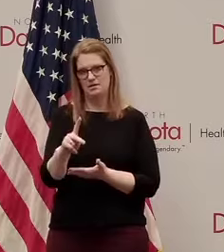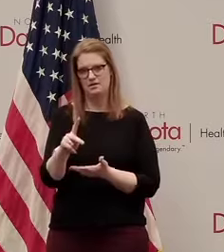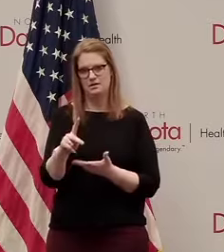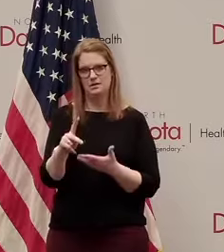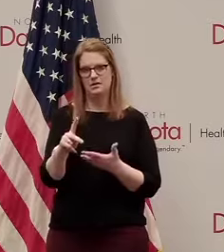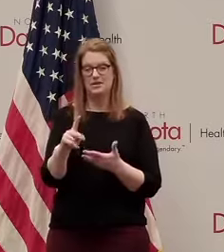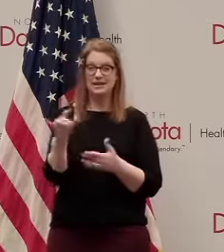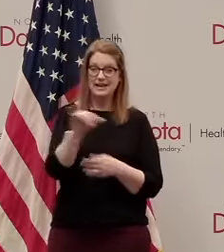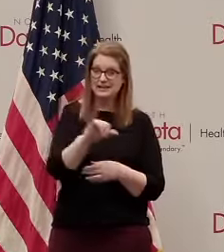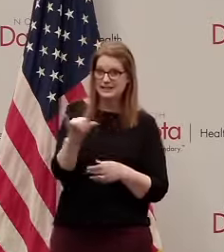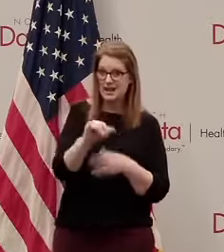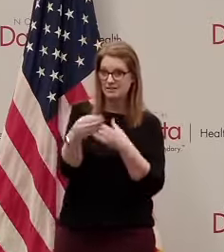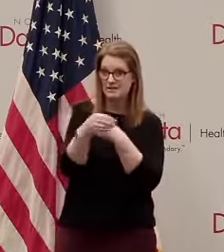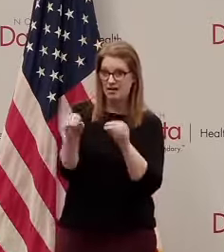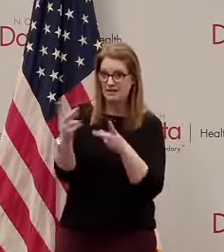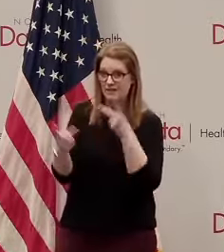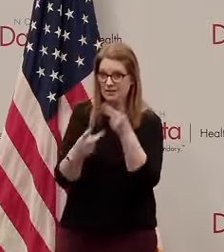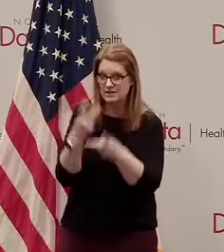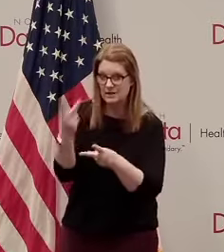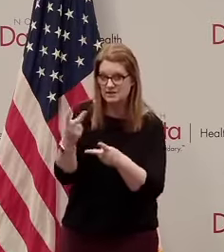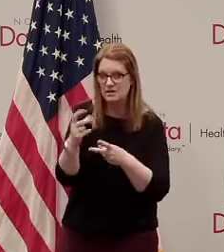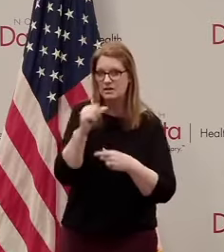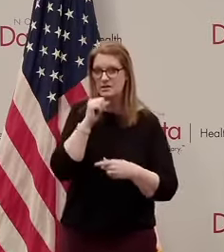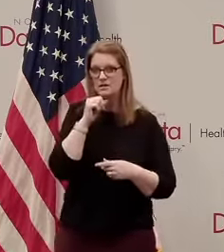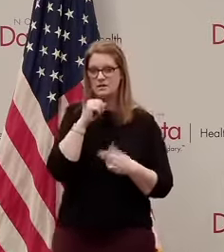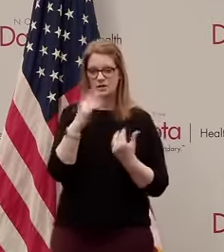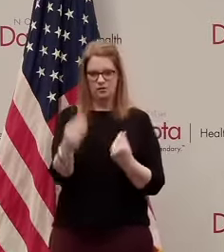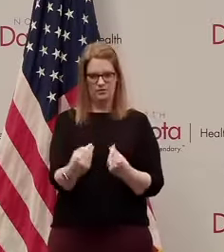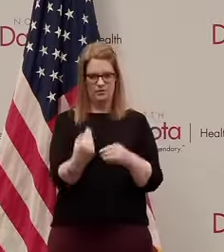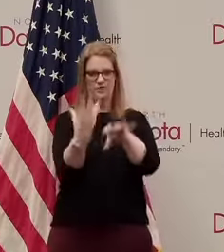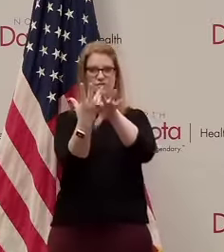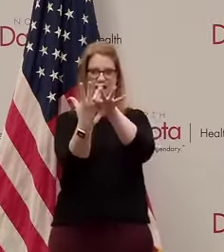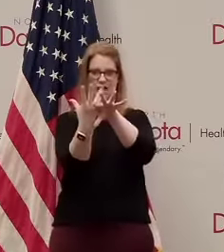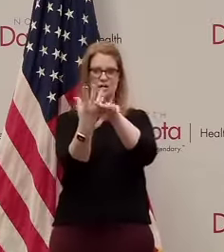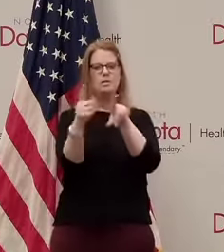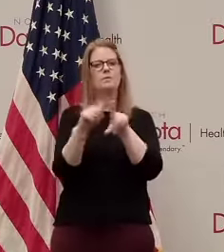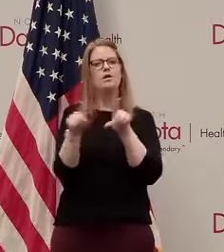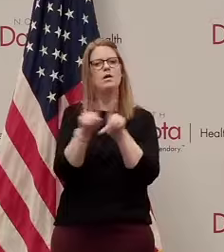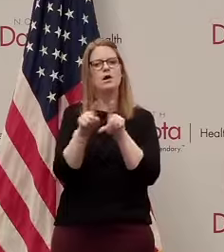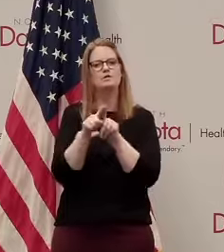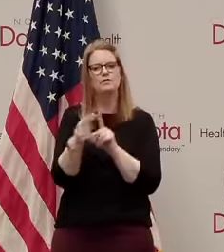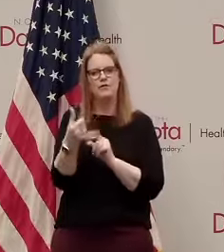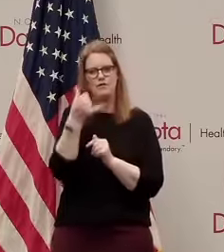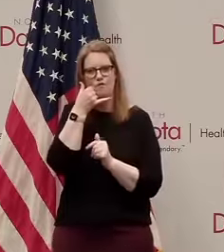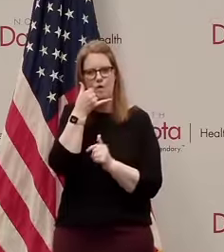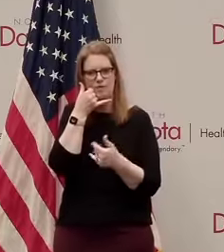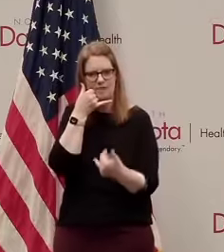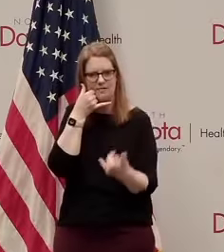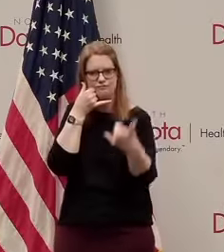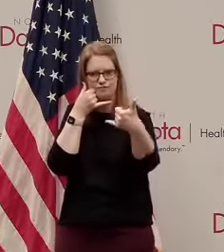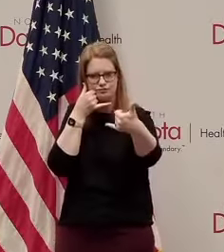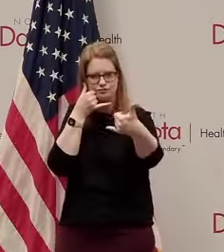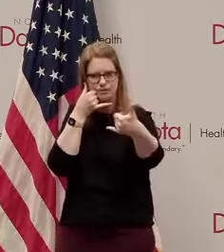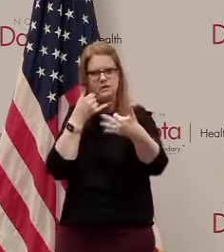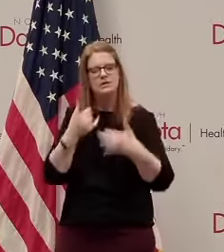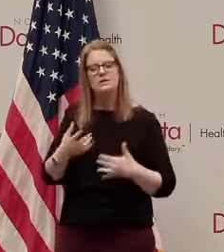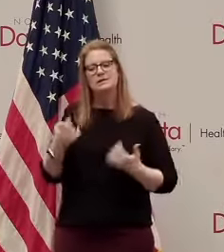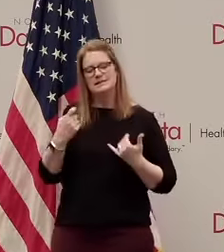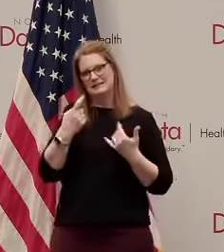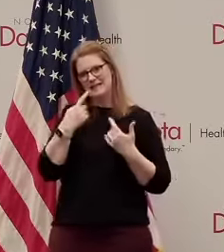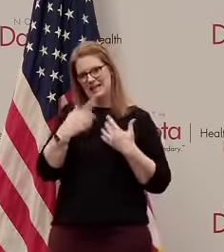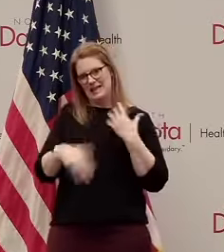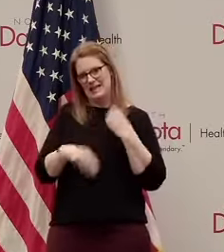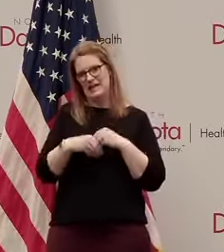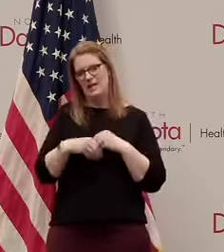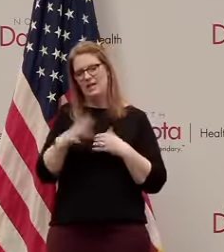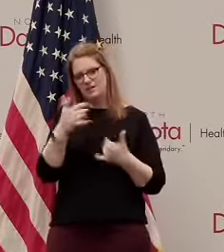visit rates not only for video conferencing but for audio only and so today they did announce an expansion of